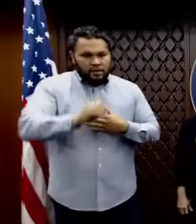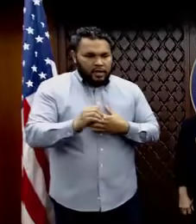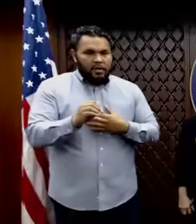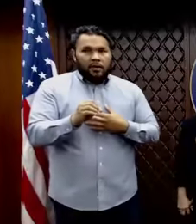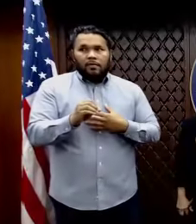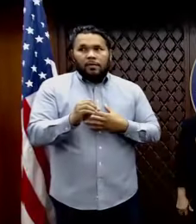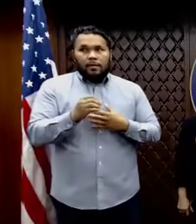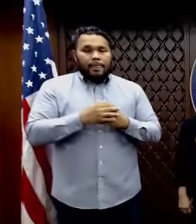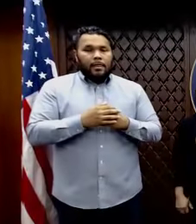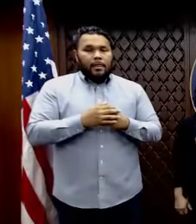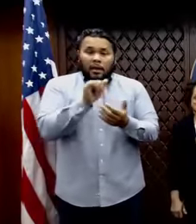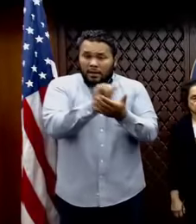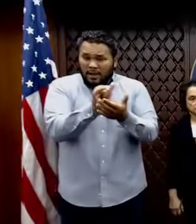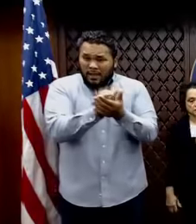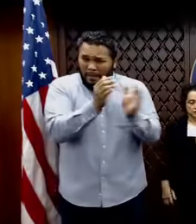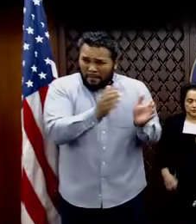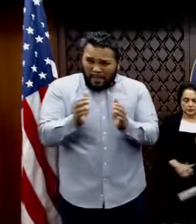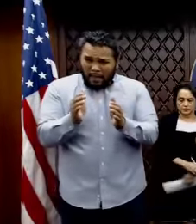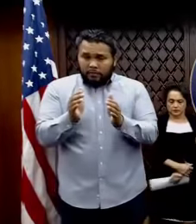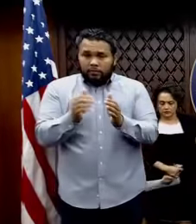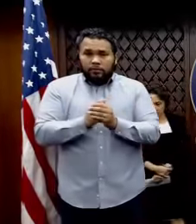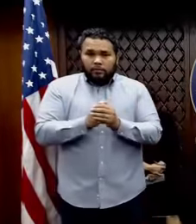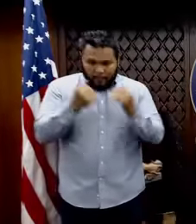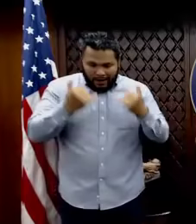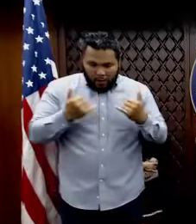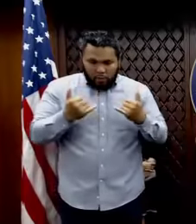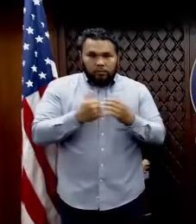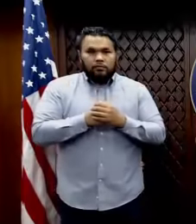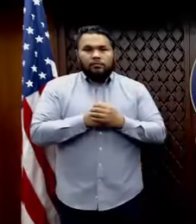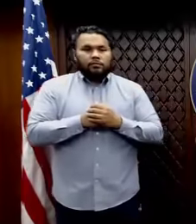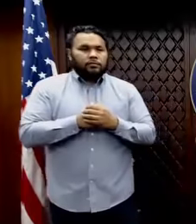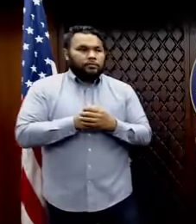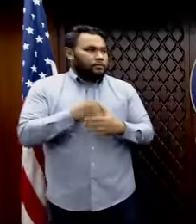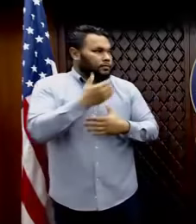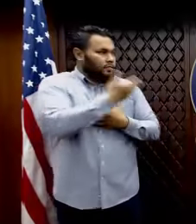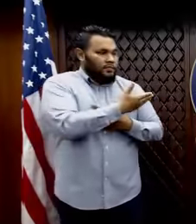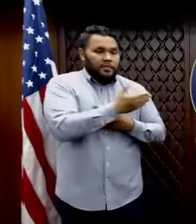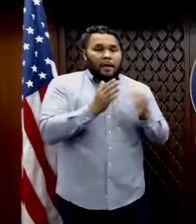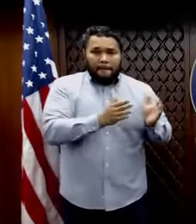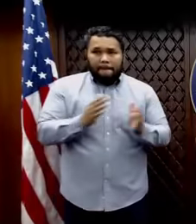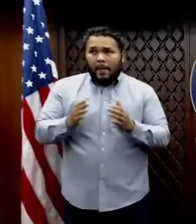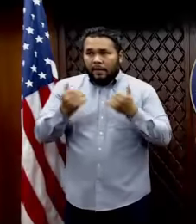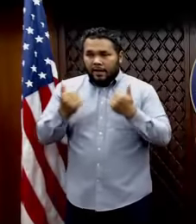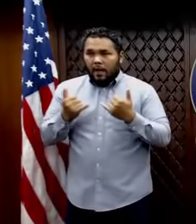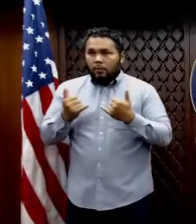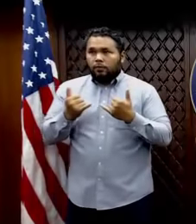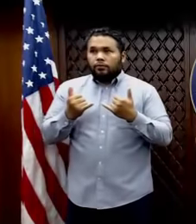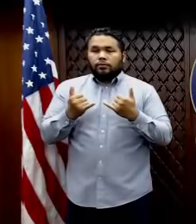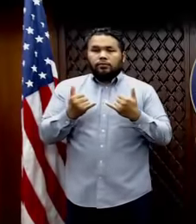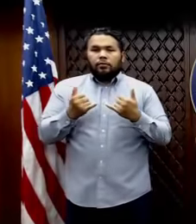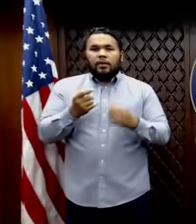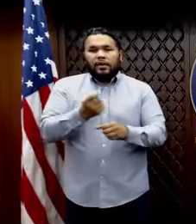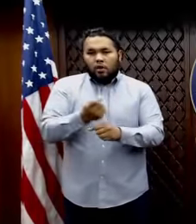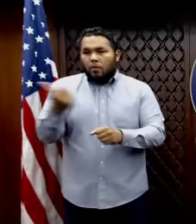Is that the plan at this particular point in time? So the plan at this time is to remove as many